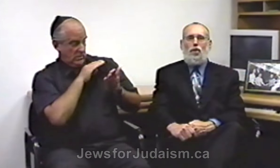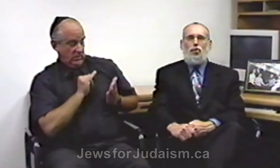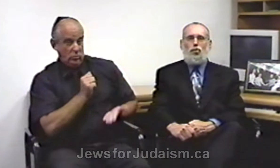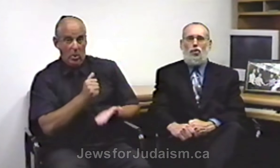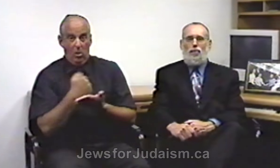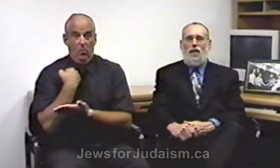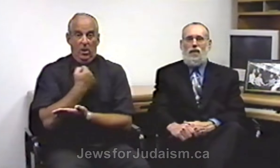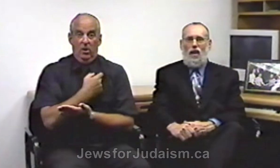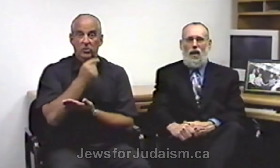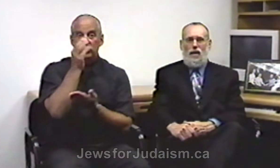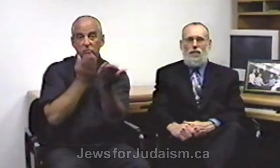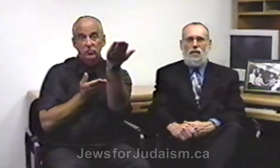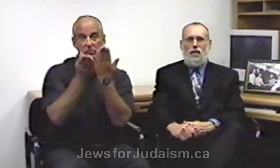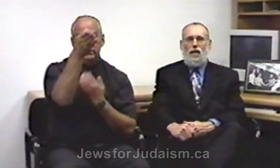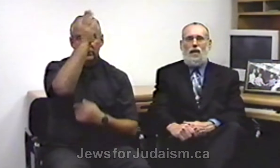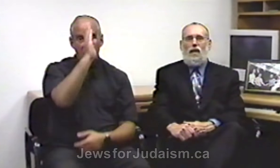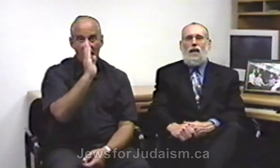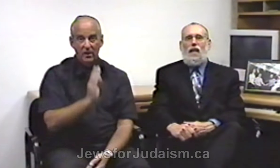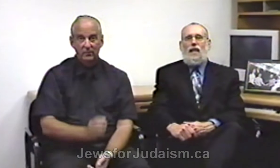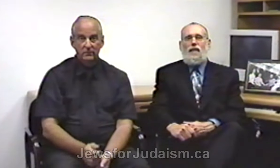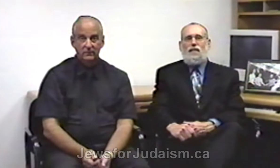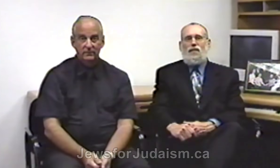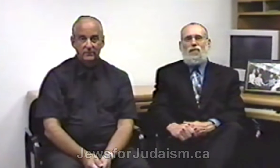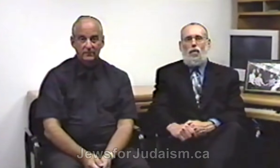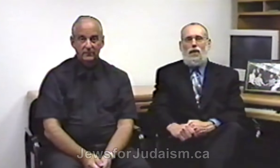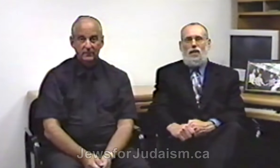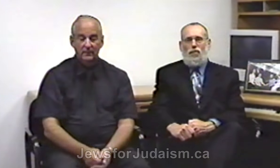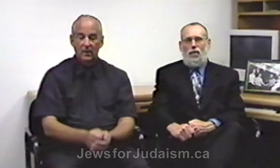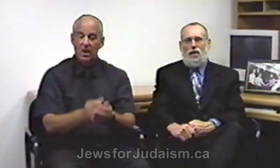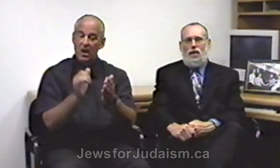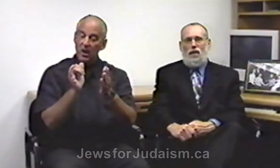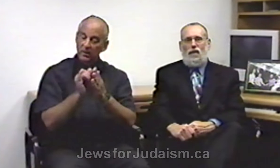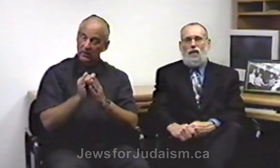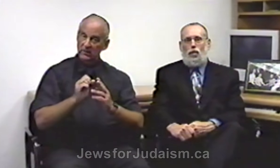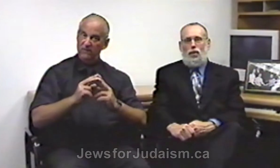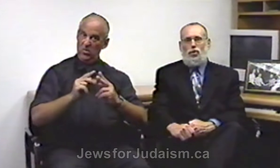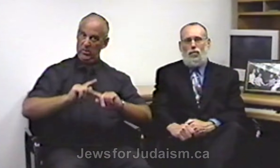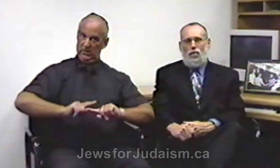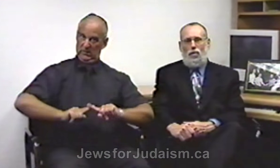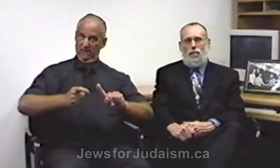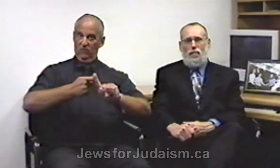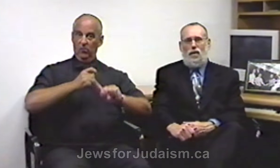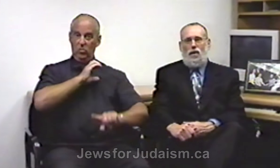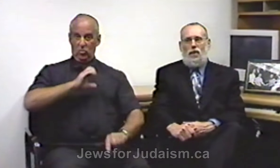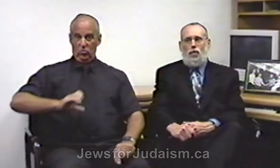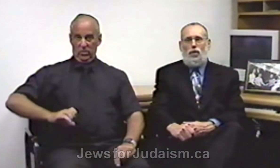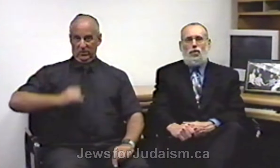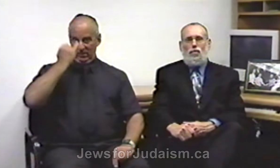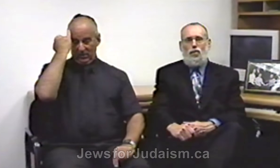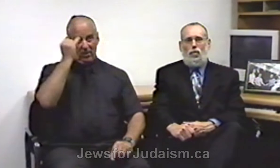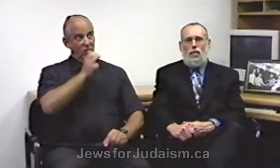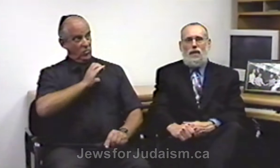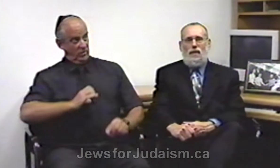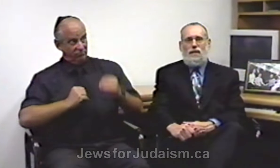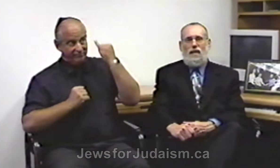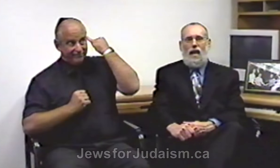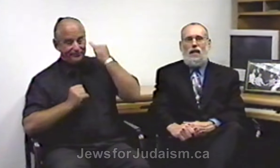serve God. This is very different than the Christian view. The Christian view is that